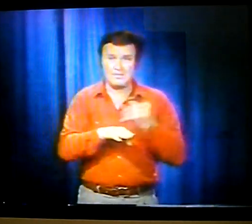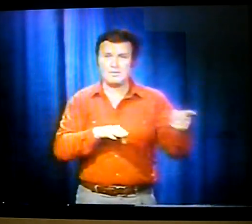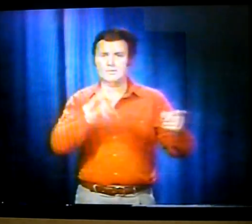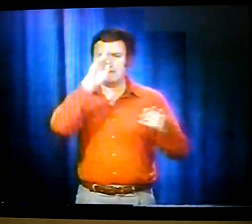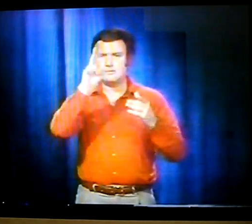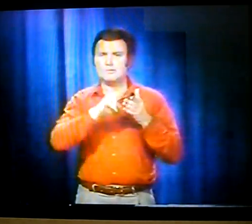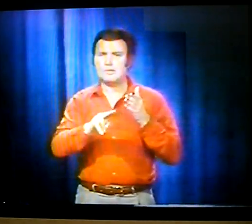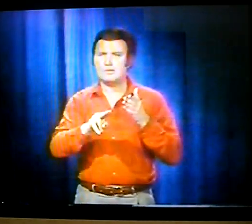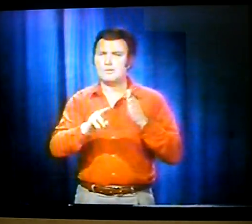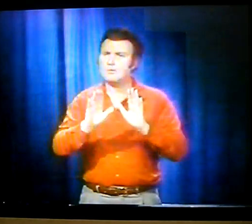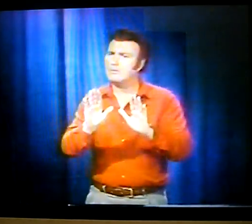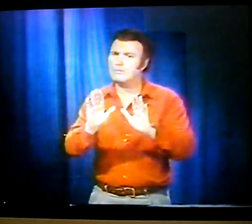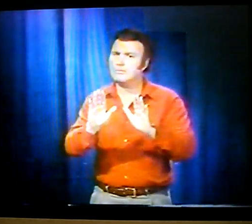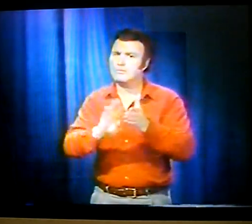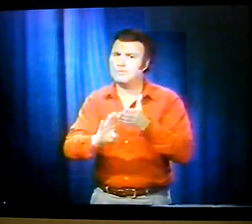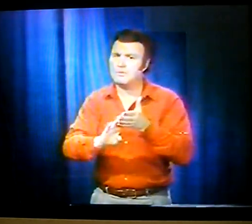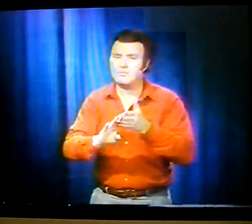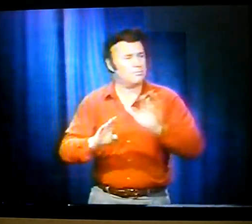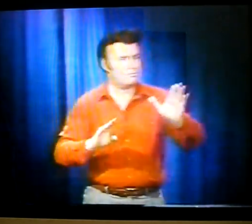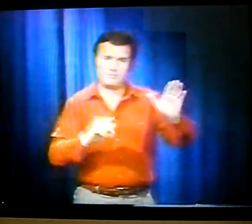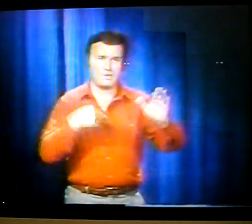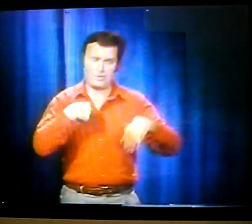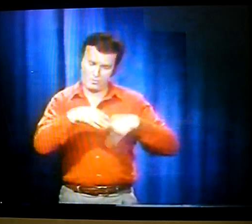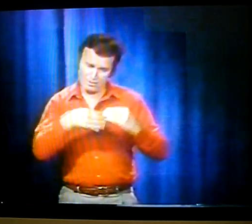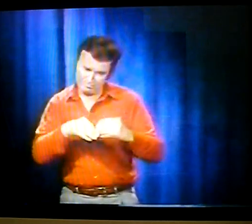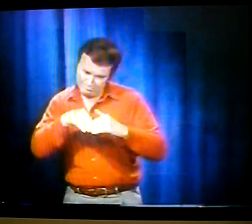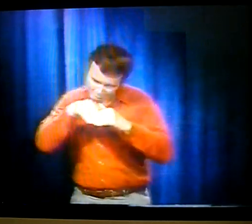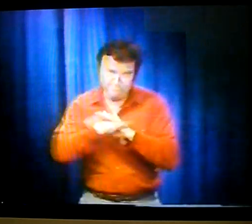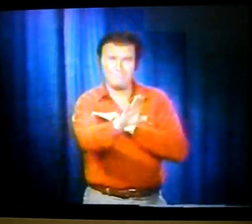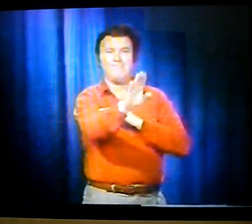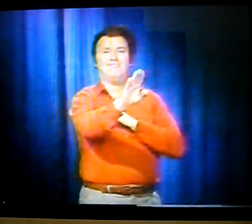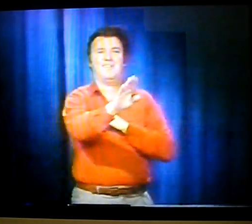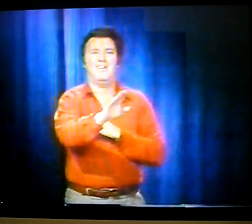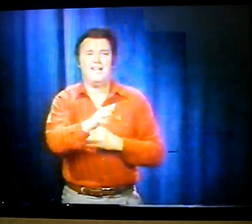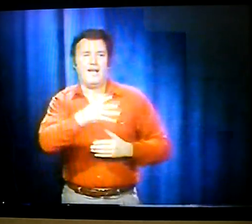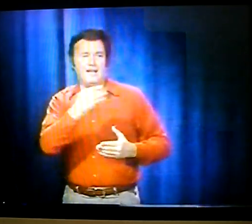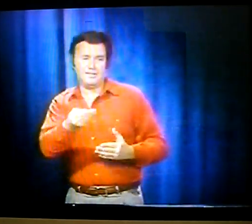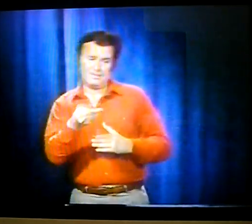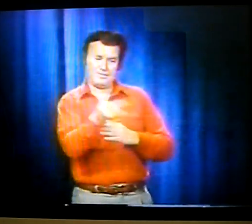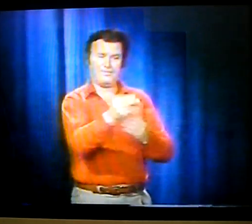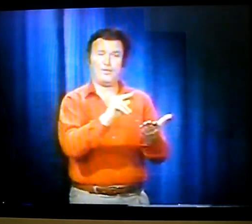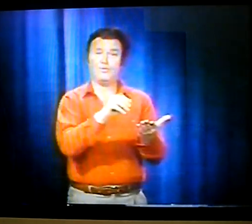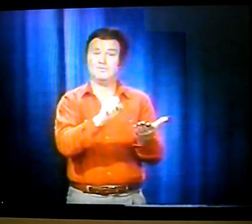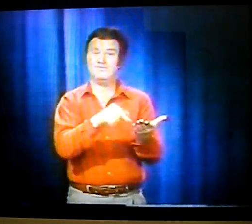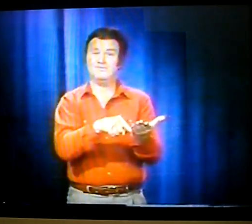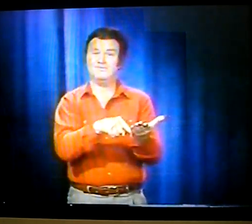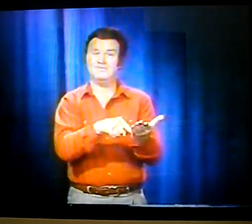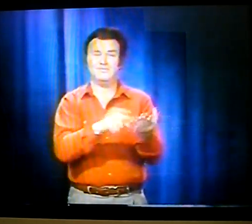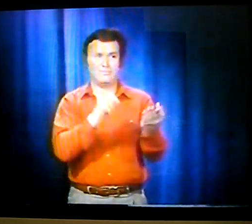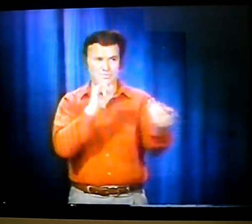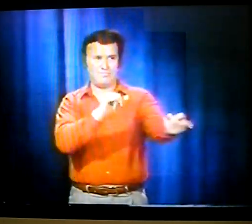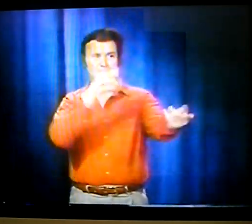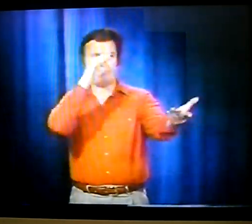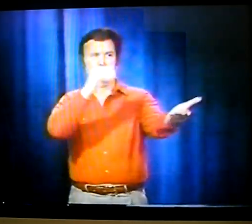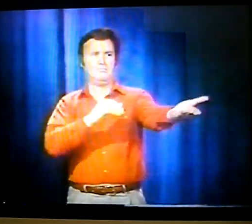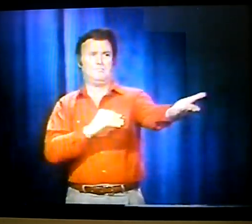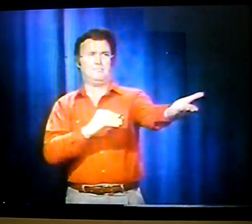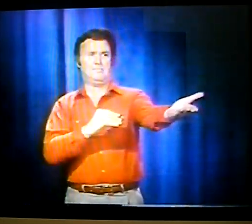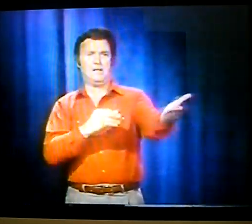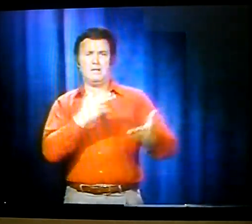I got into the room, the receptionist said, excuse me. Nope. I went right in. I handed him my note. I